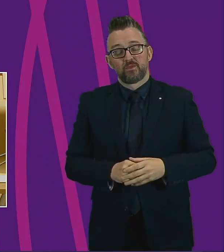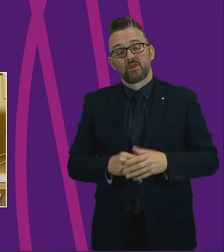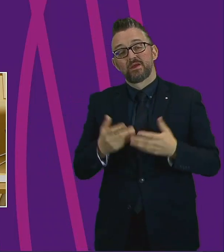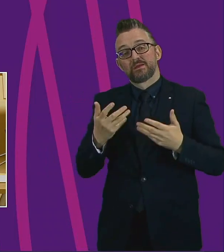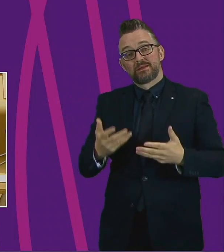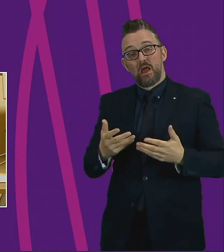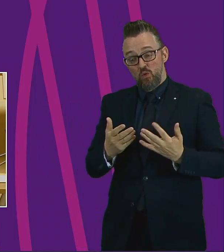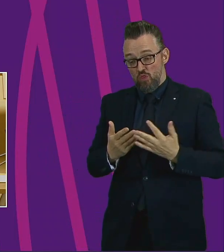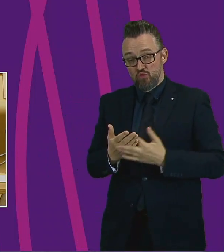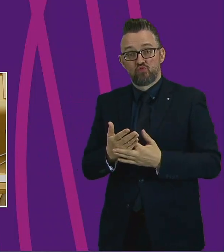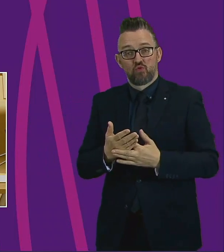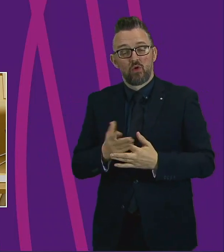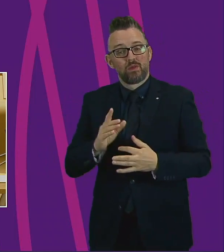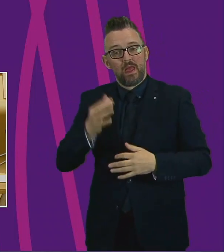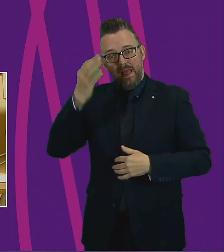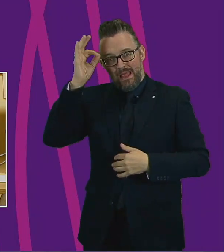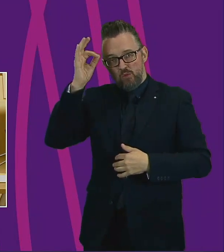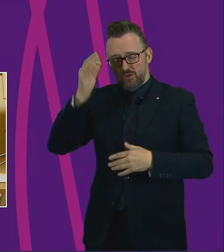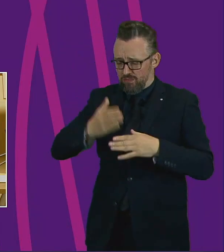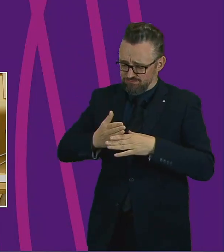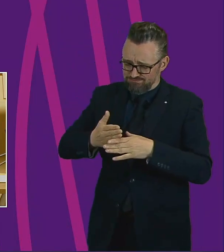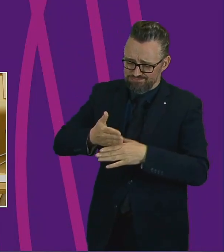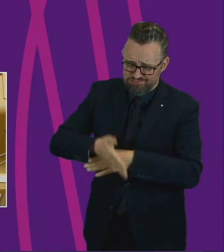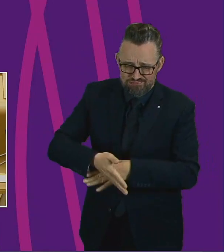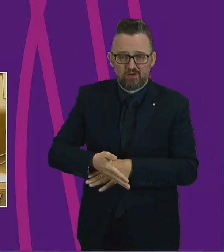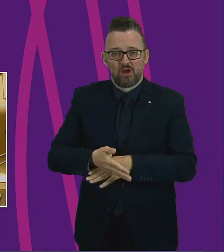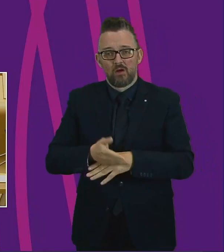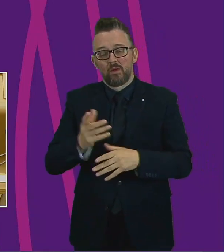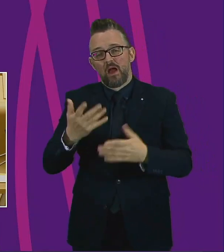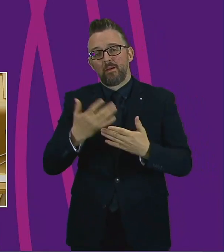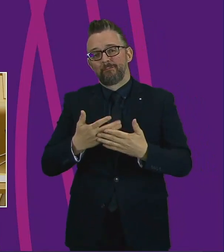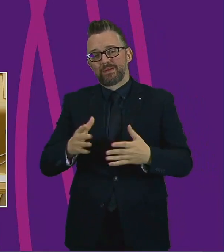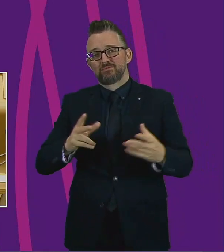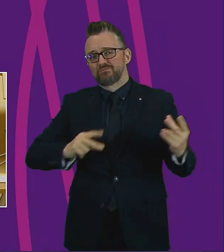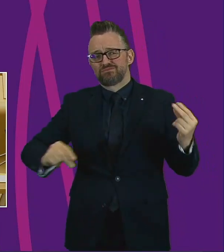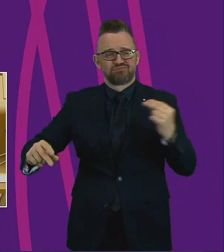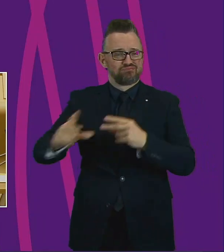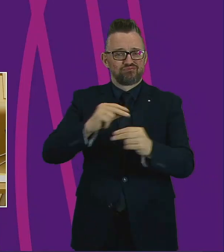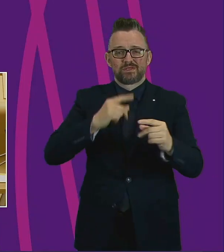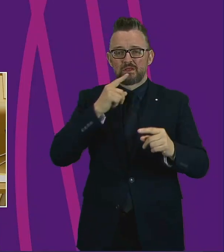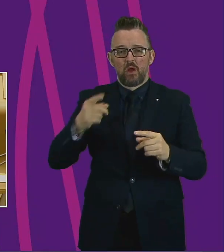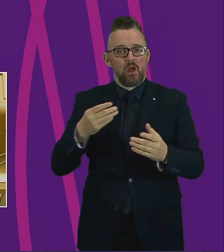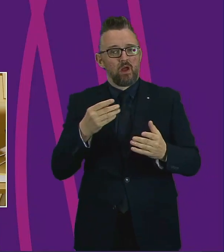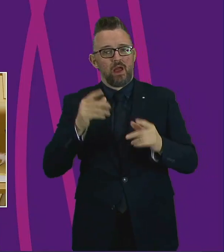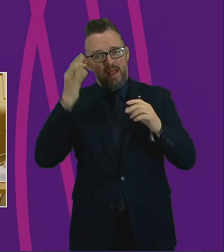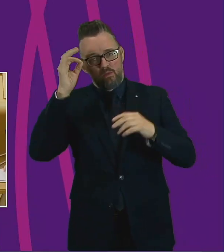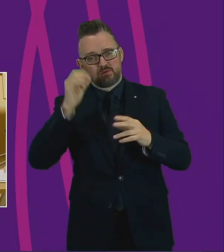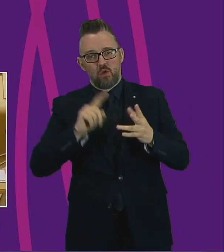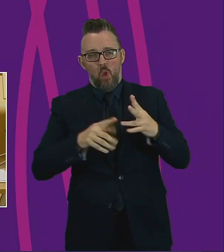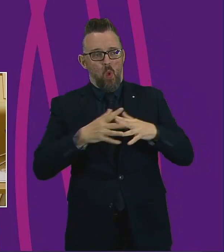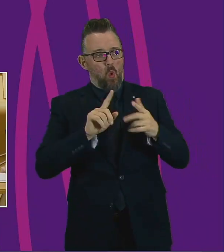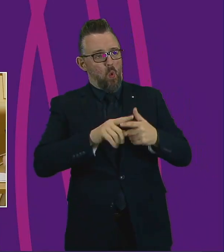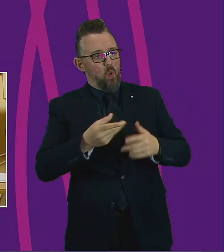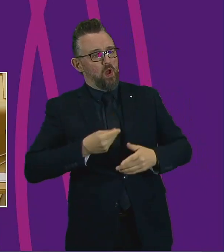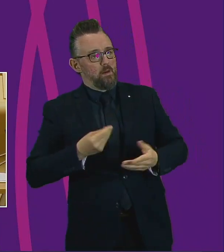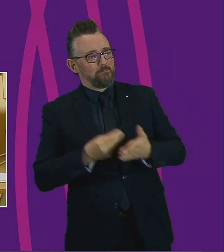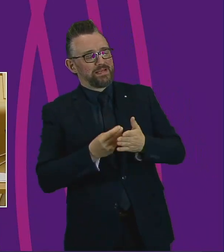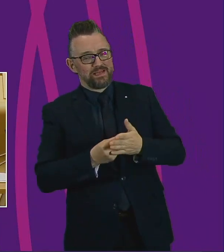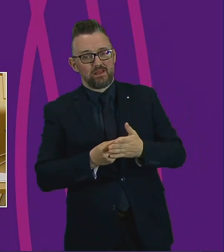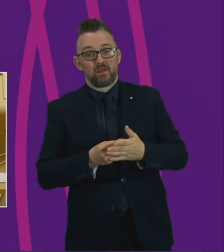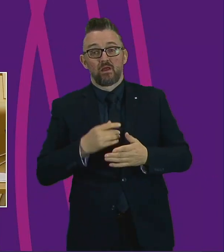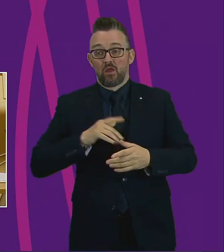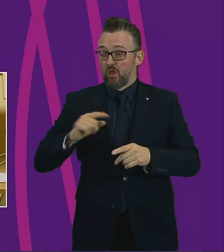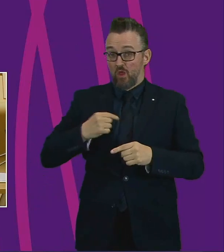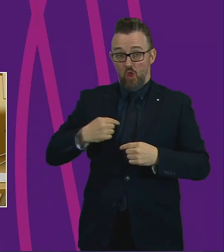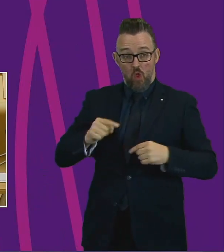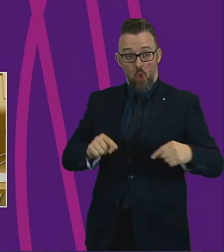is being done by councils. Now there's been a great hoo-ha about money owed to councils. Those of us in opposition have